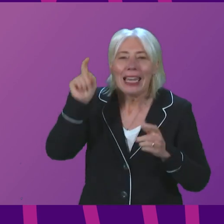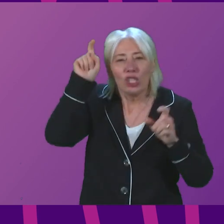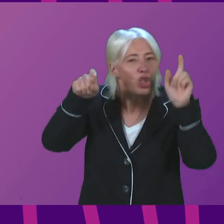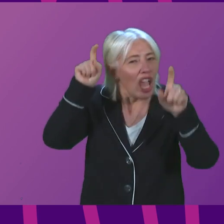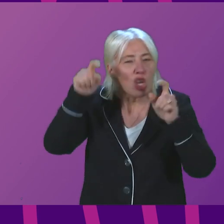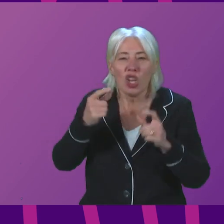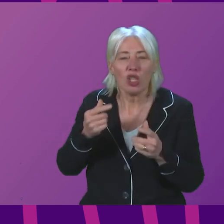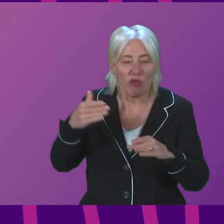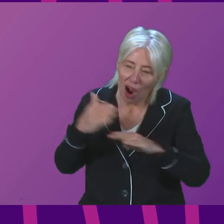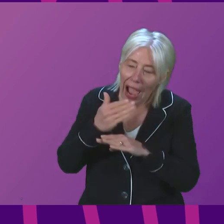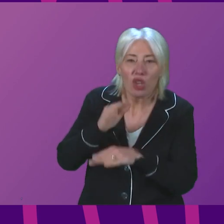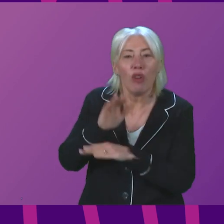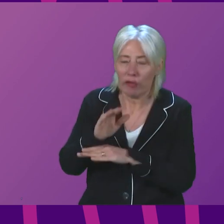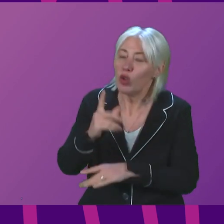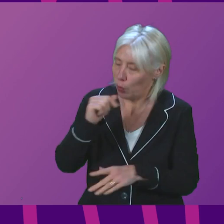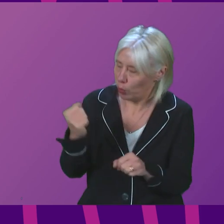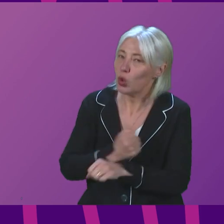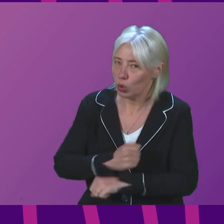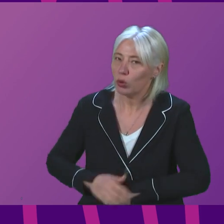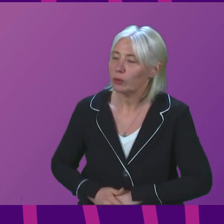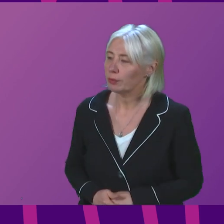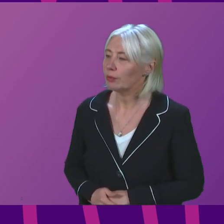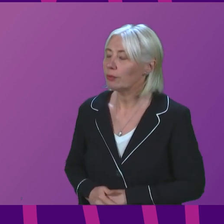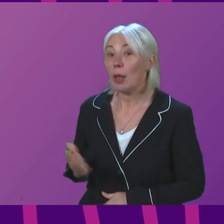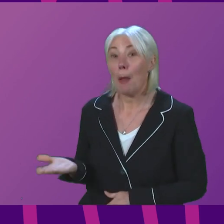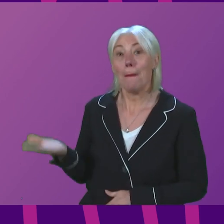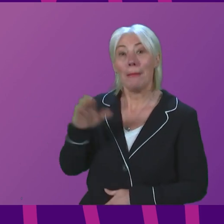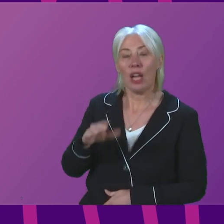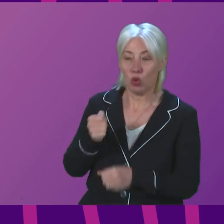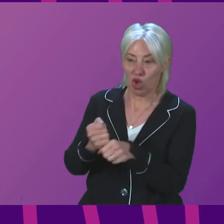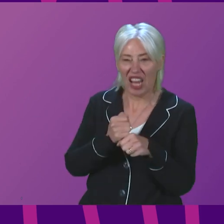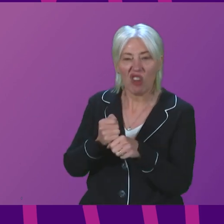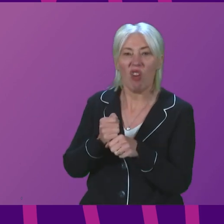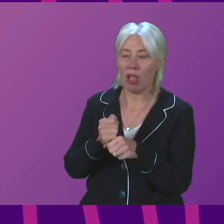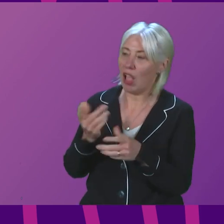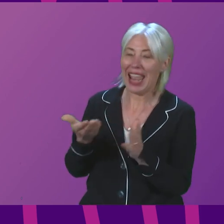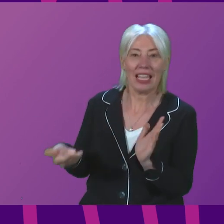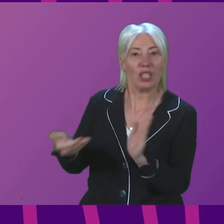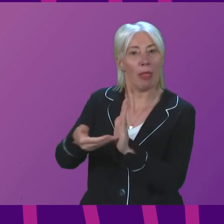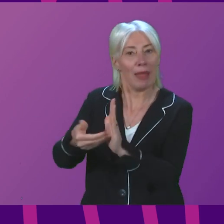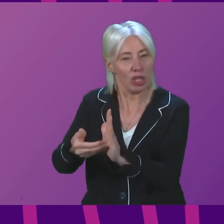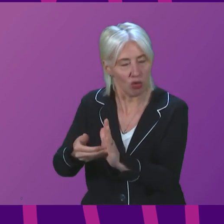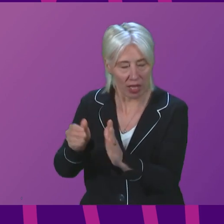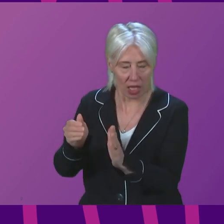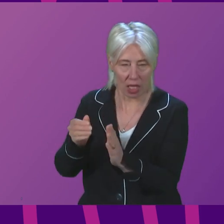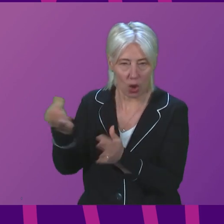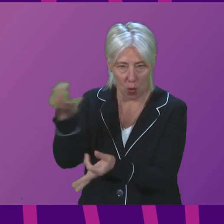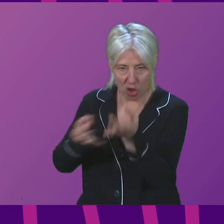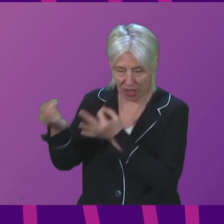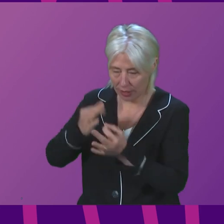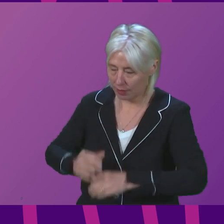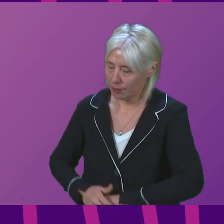action that might be made. Thank you. We will now return to general and constituency supplementary questions and I call CoCab Stewart.